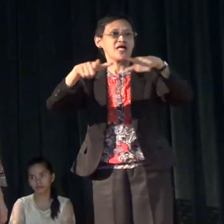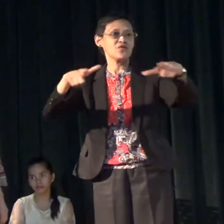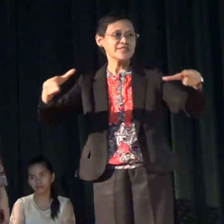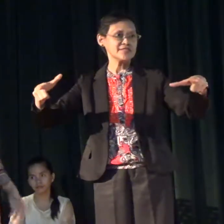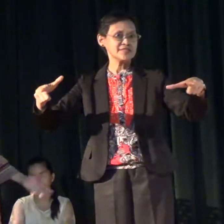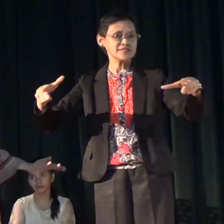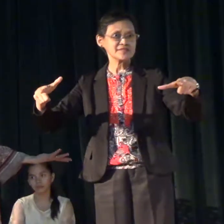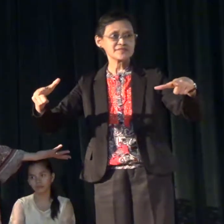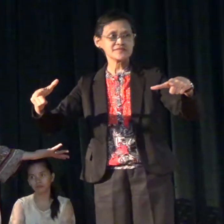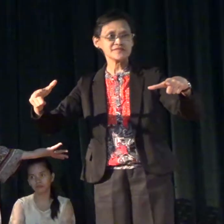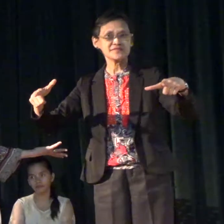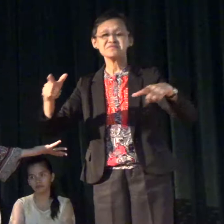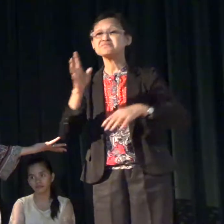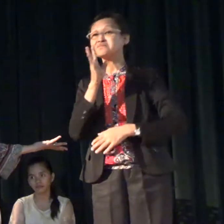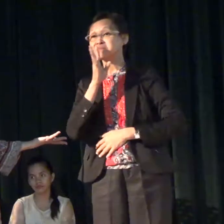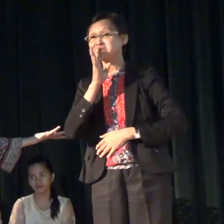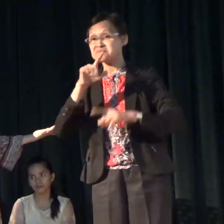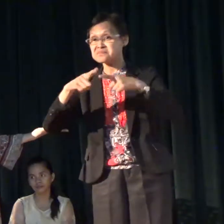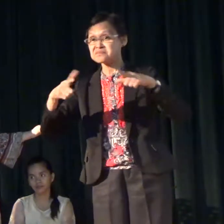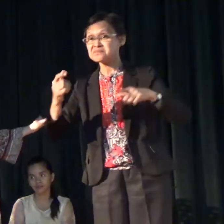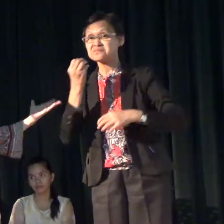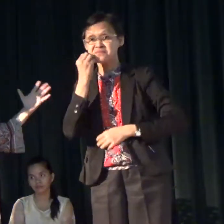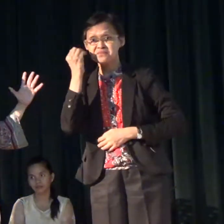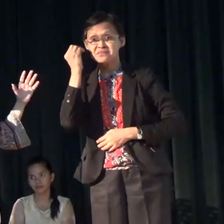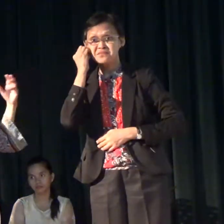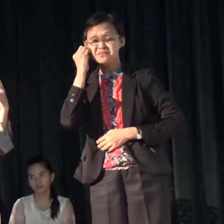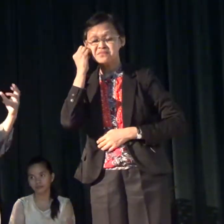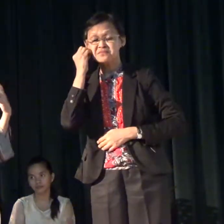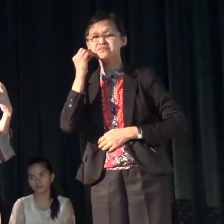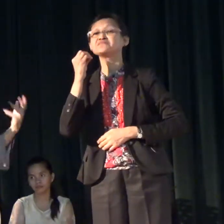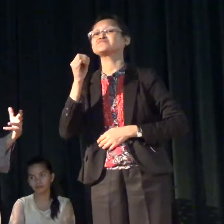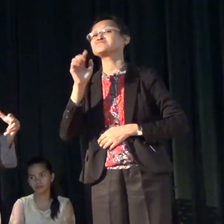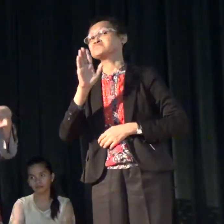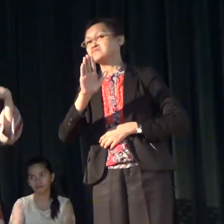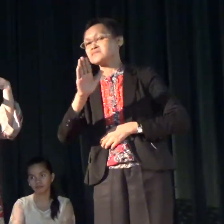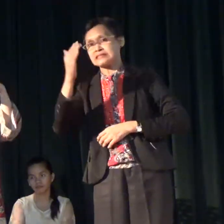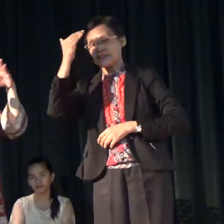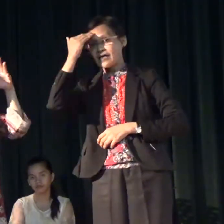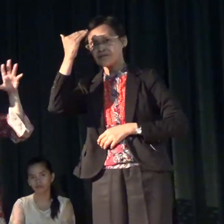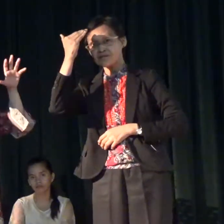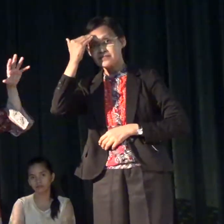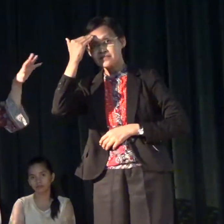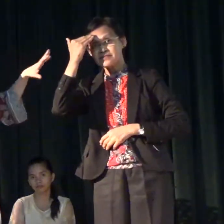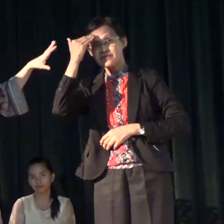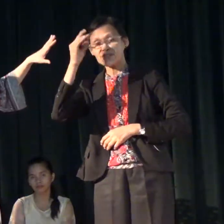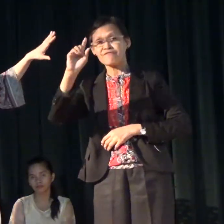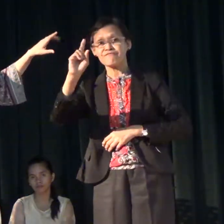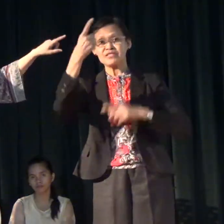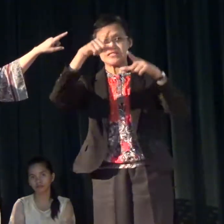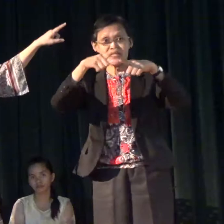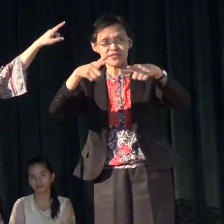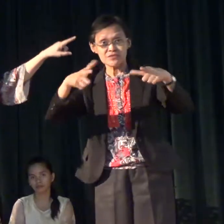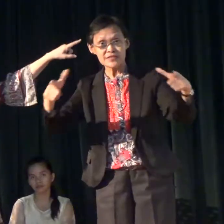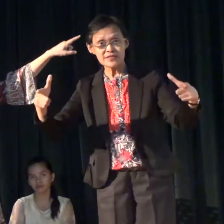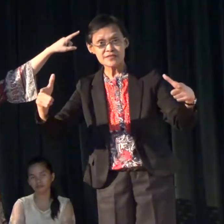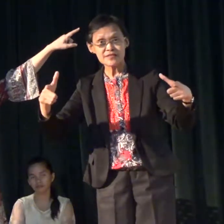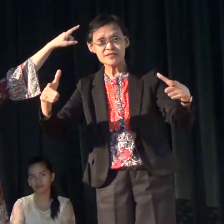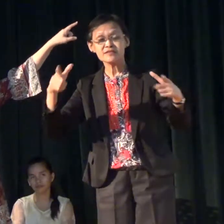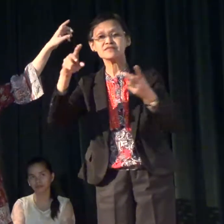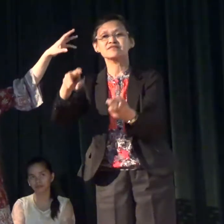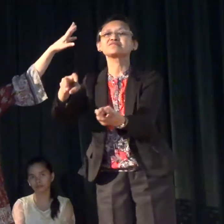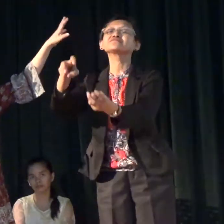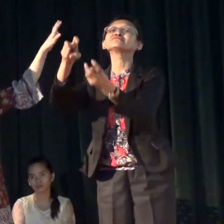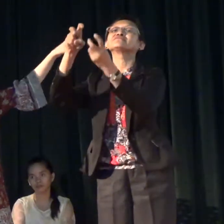Okay, so you're speaking English at home. And so, that knowledge, that first language, is what you bring